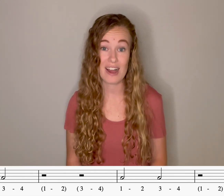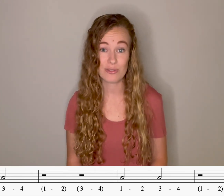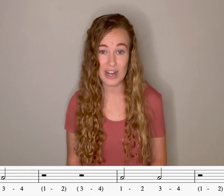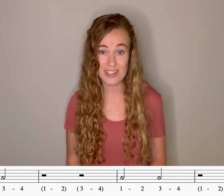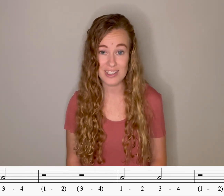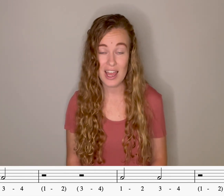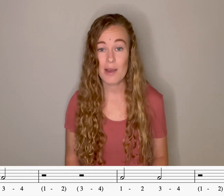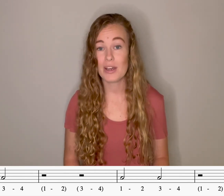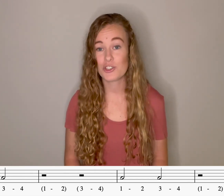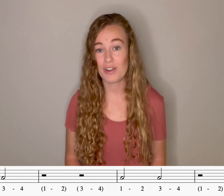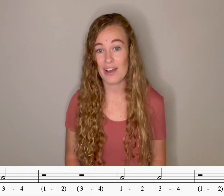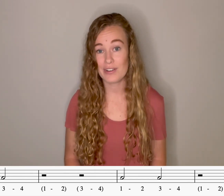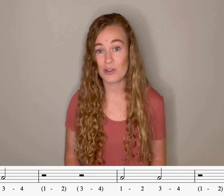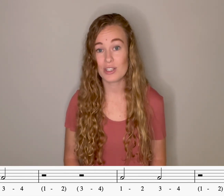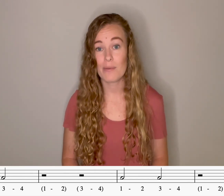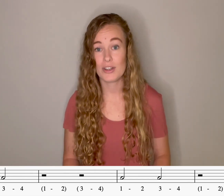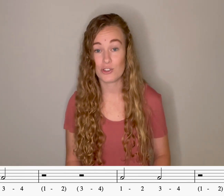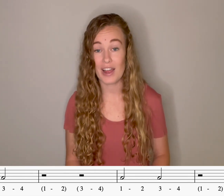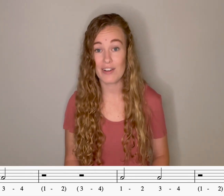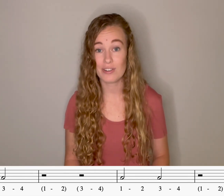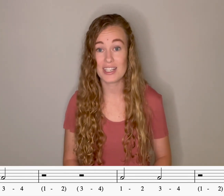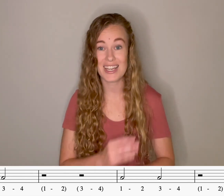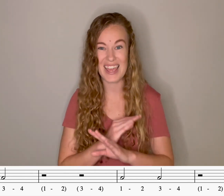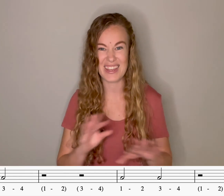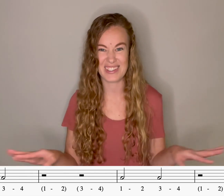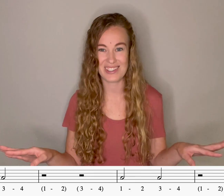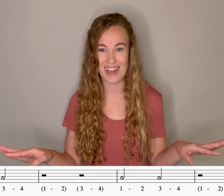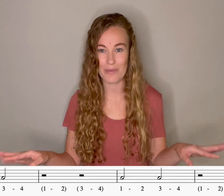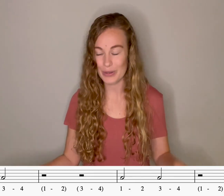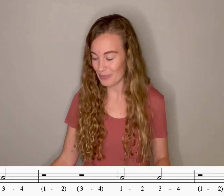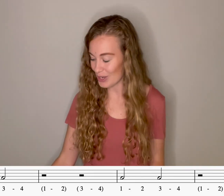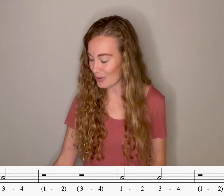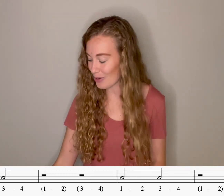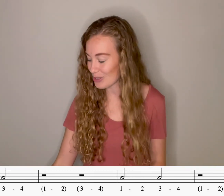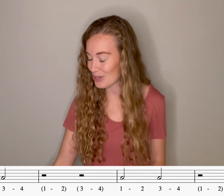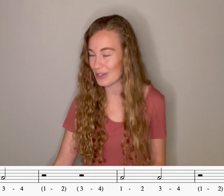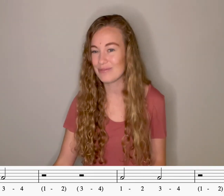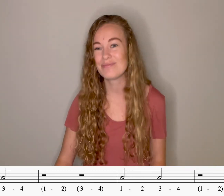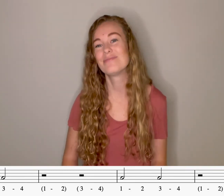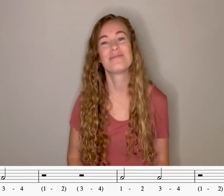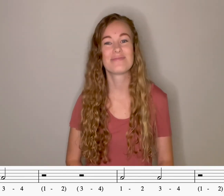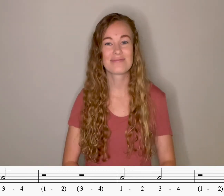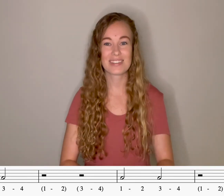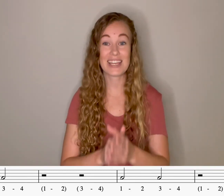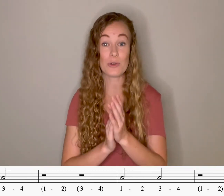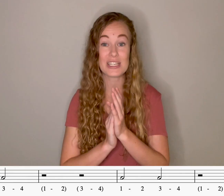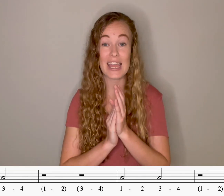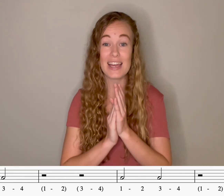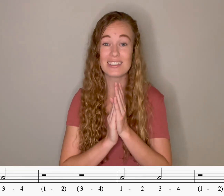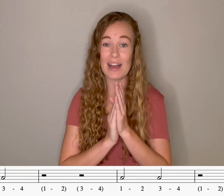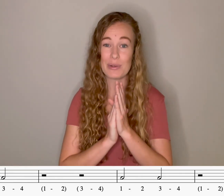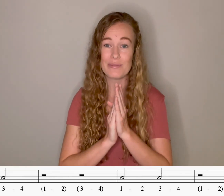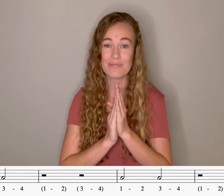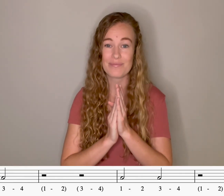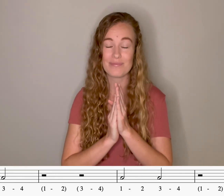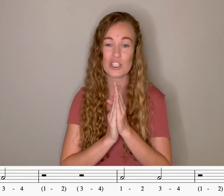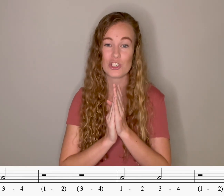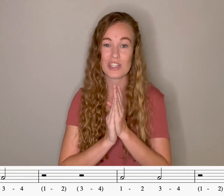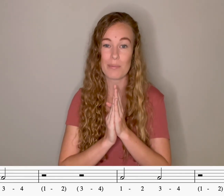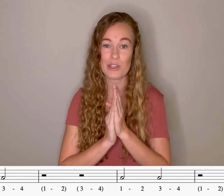rest, measure of half notes, measure of half rest, and then stop. Here we go. Let's do it. Counting and clapping. Make sure you're tapping your